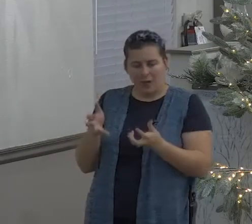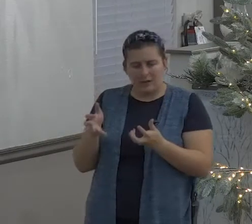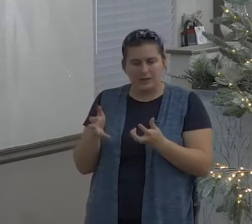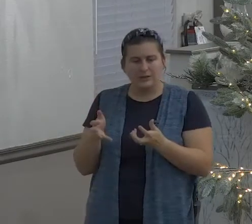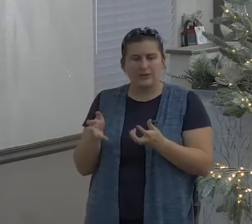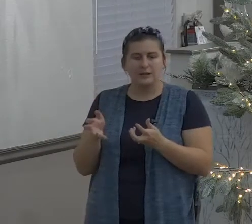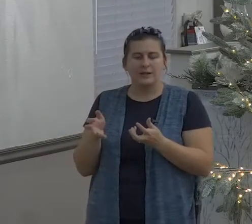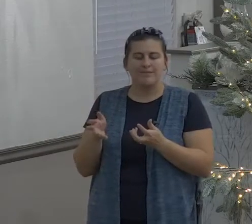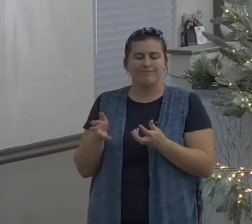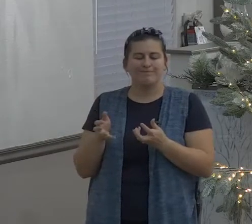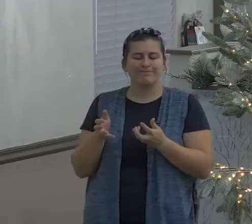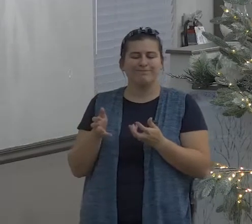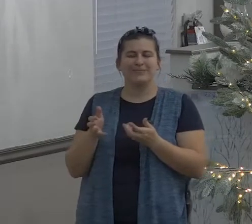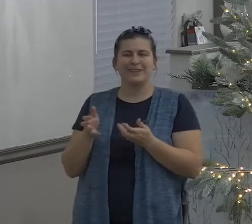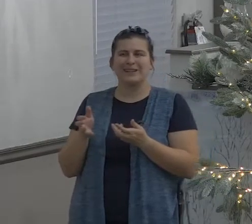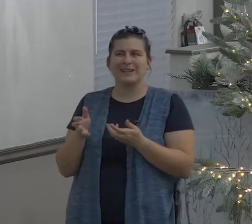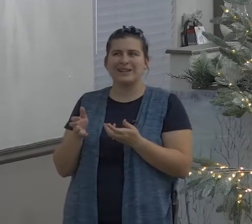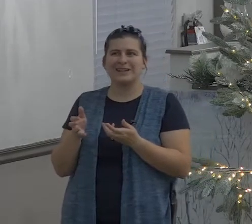revival